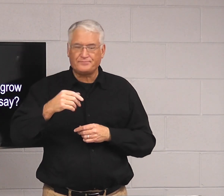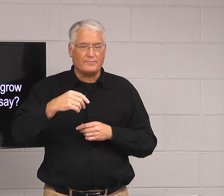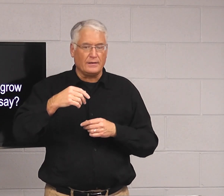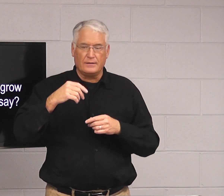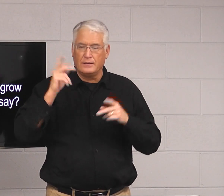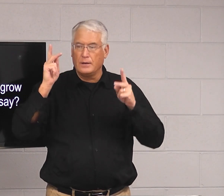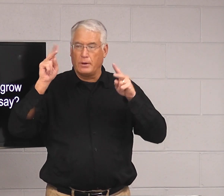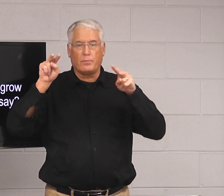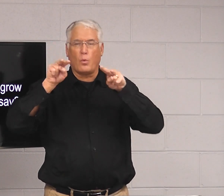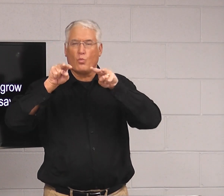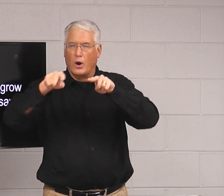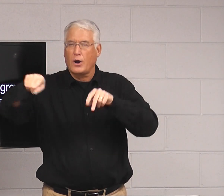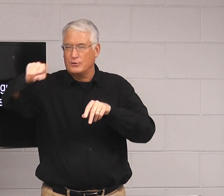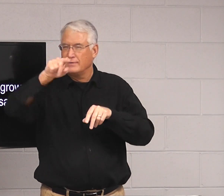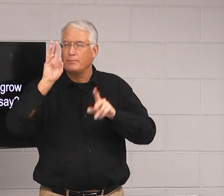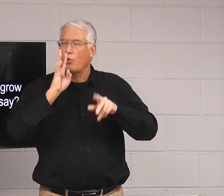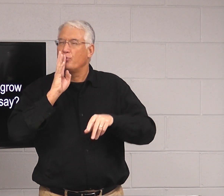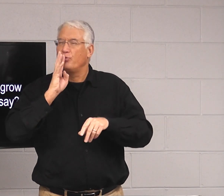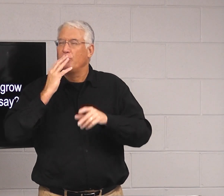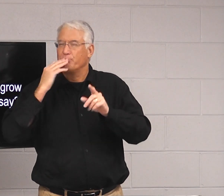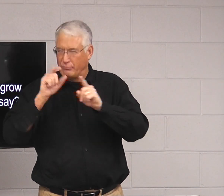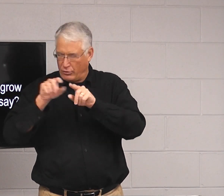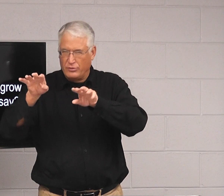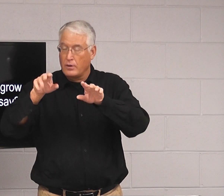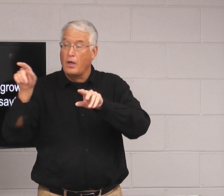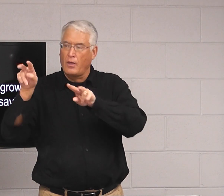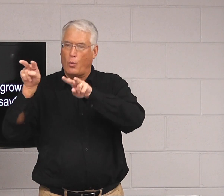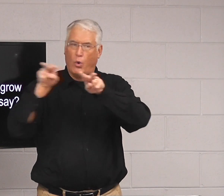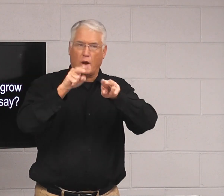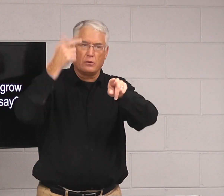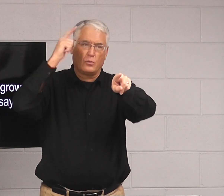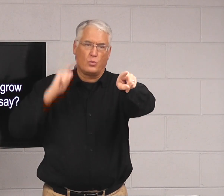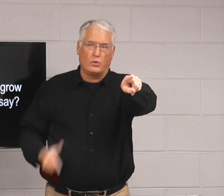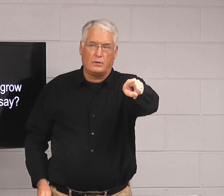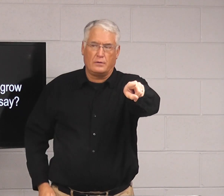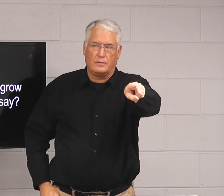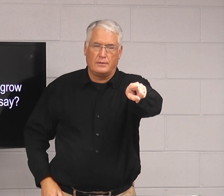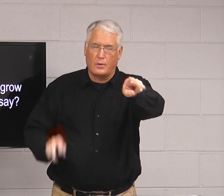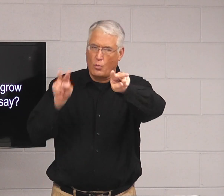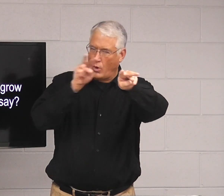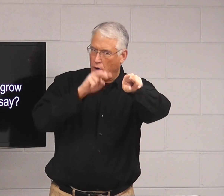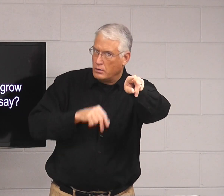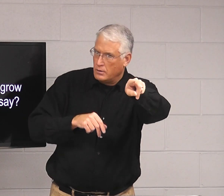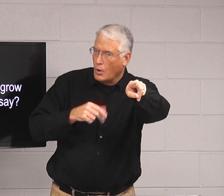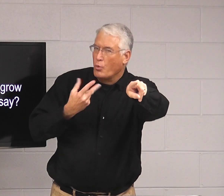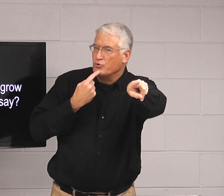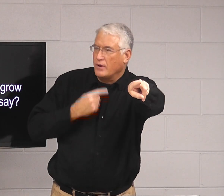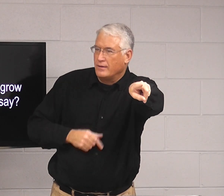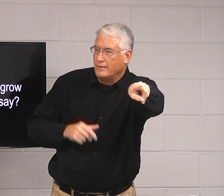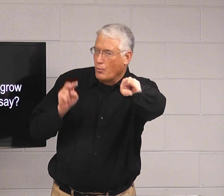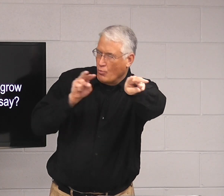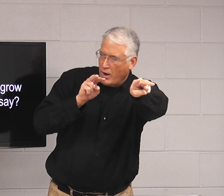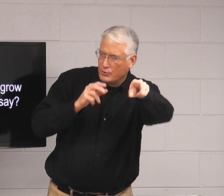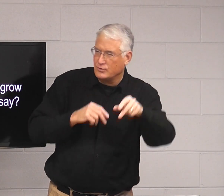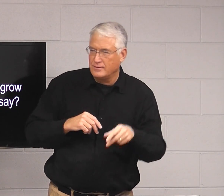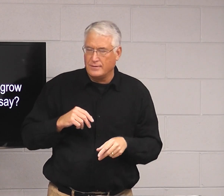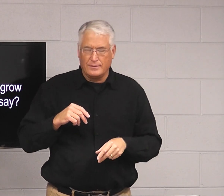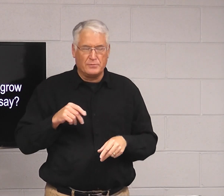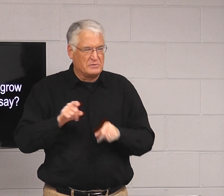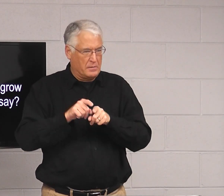people are watching or speak words, they're watching Lori to see what she says. If someone says a dirty